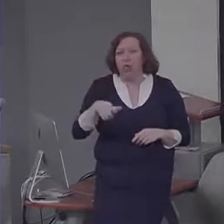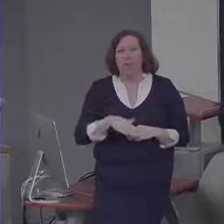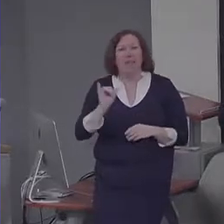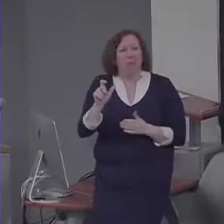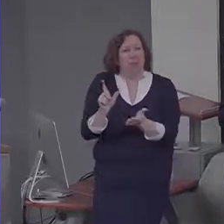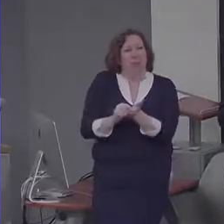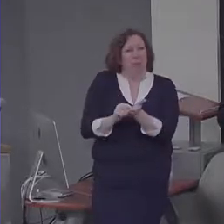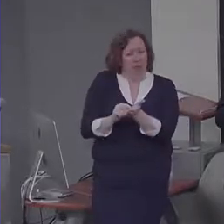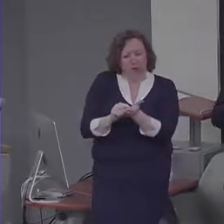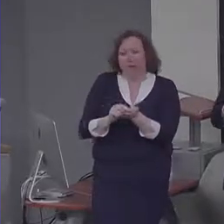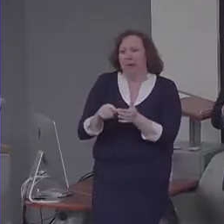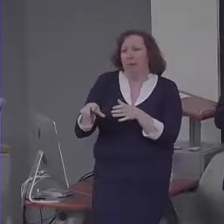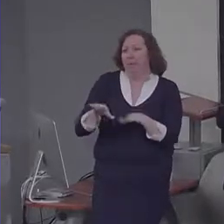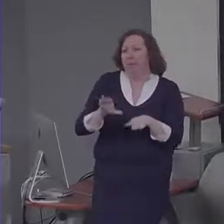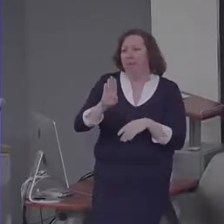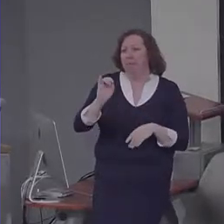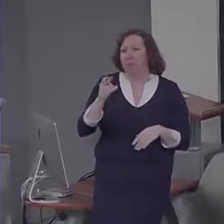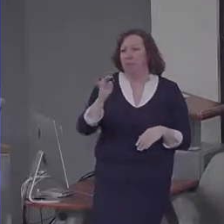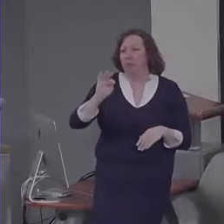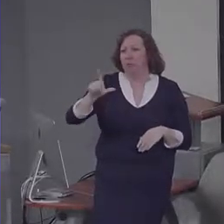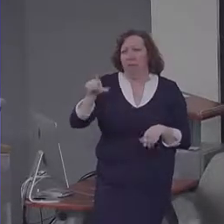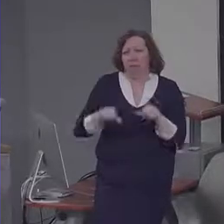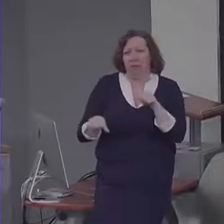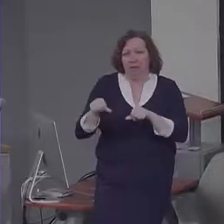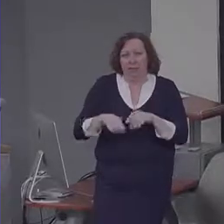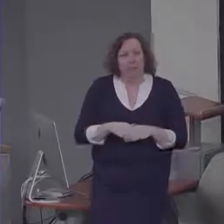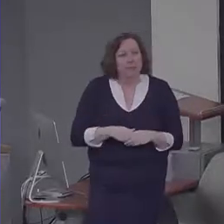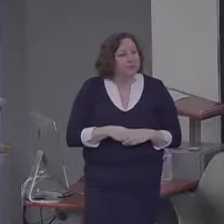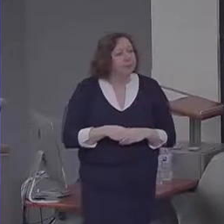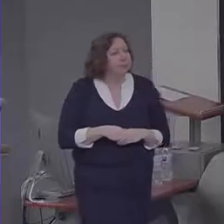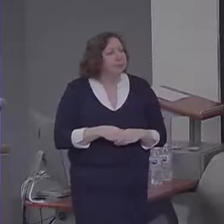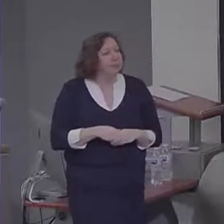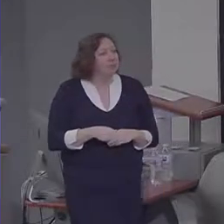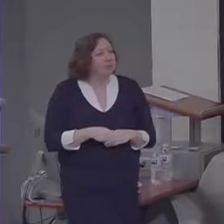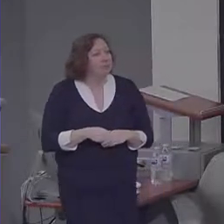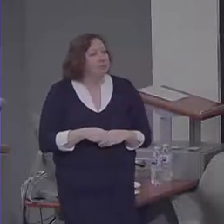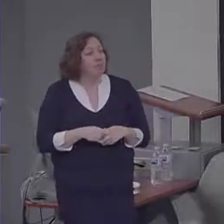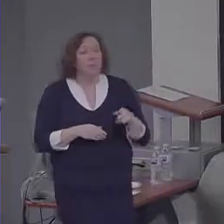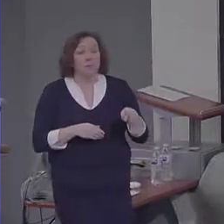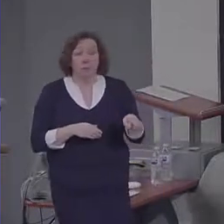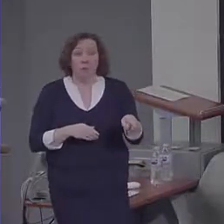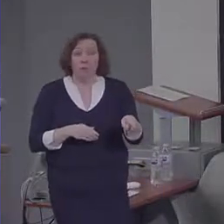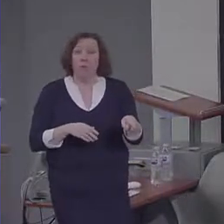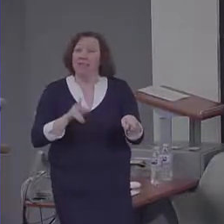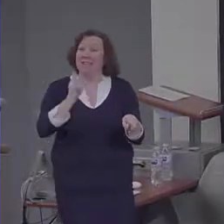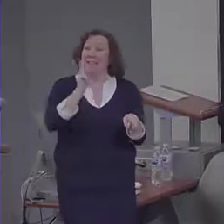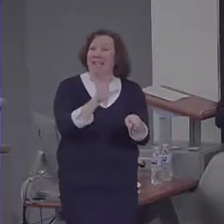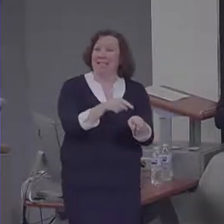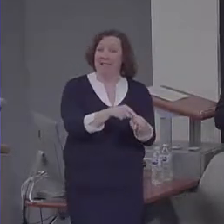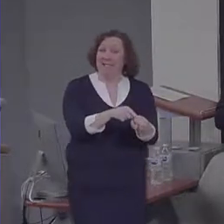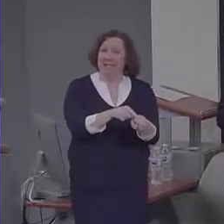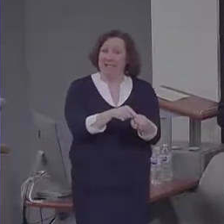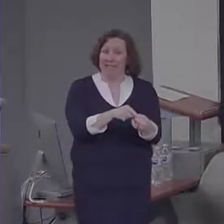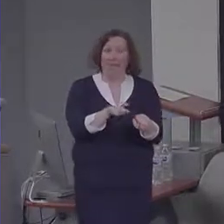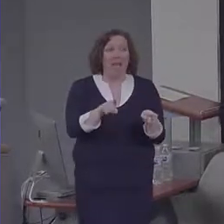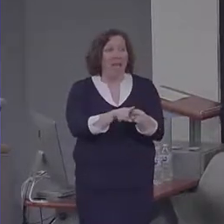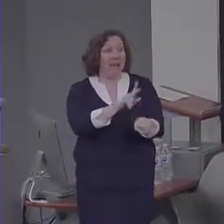But a few of these similarities. One, it turned out that Casey was not unique, that many amnesic patients